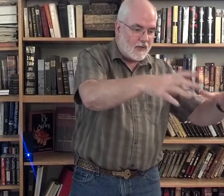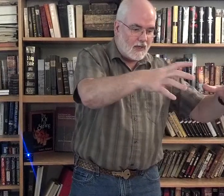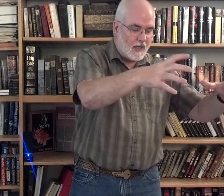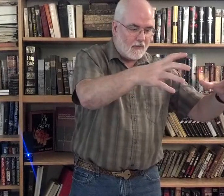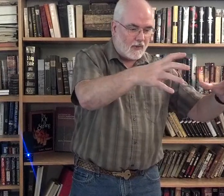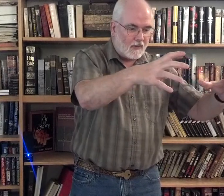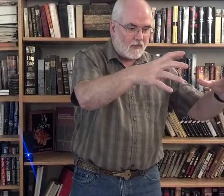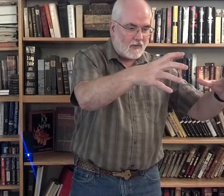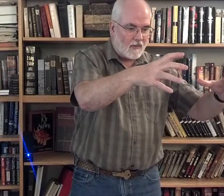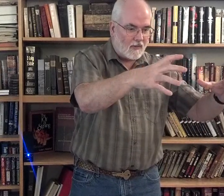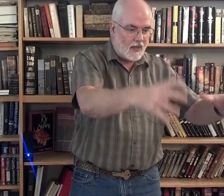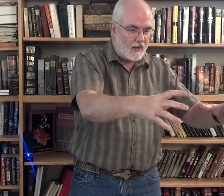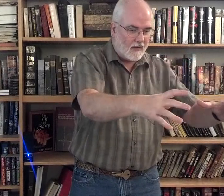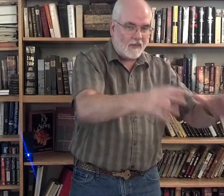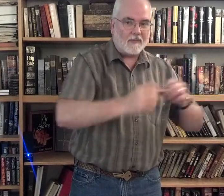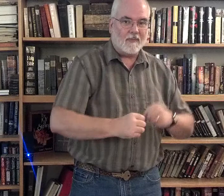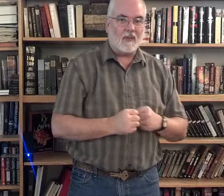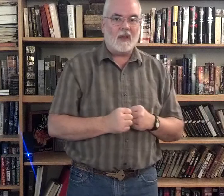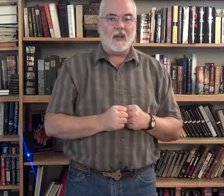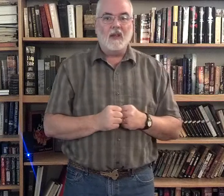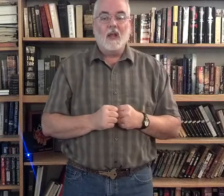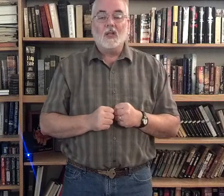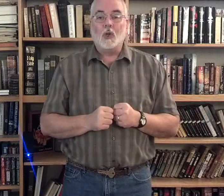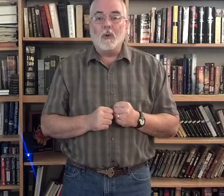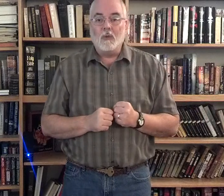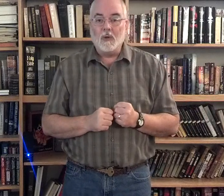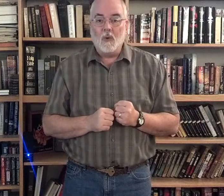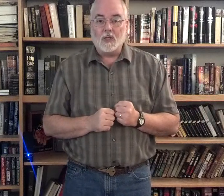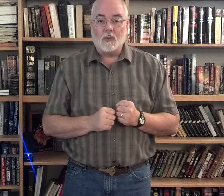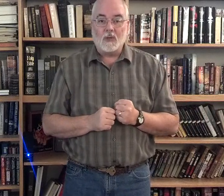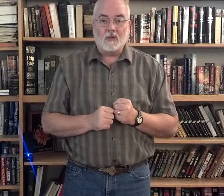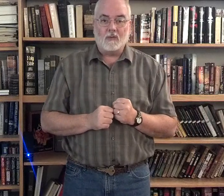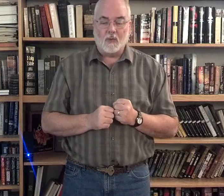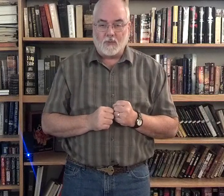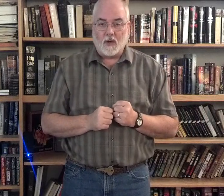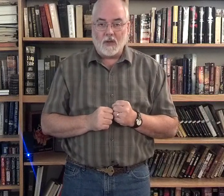a table. Right here. Okay. So, when you want to refer to this.